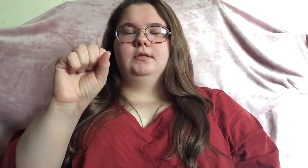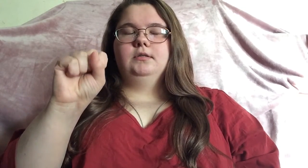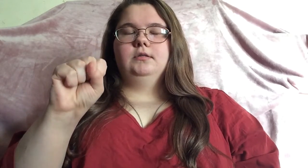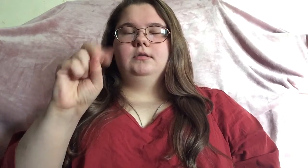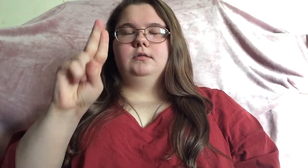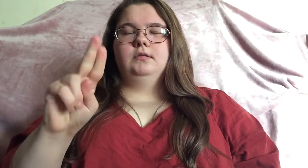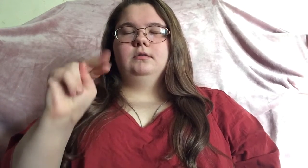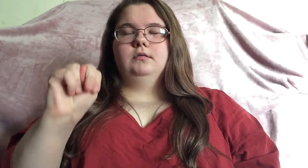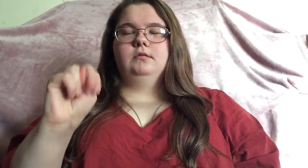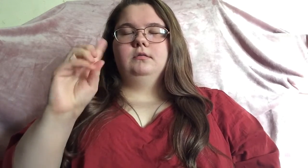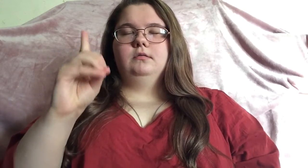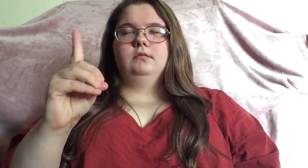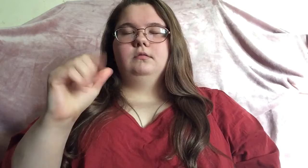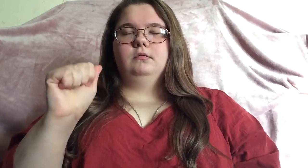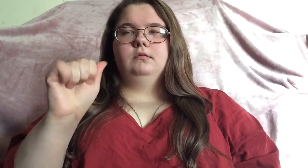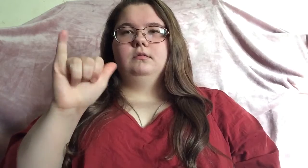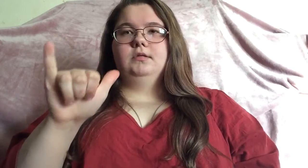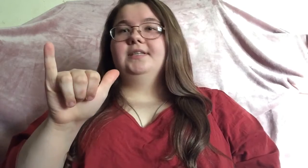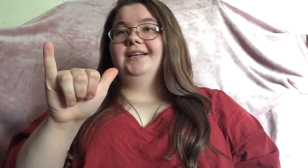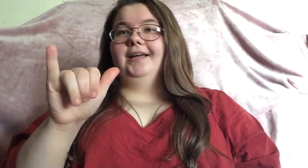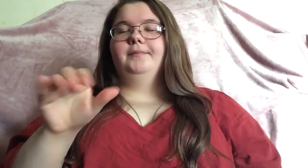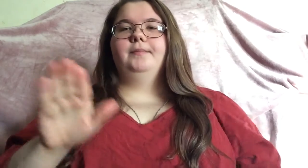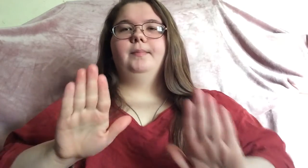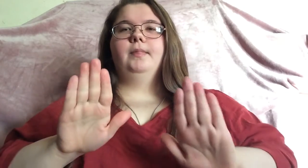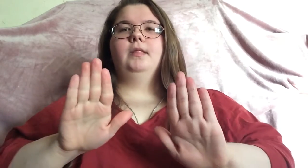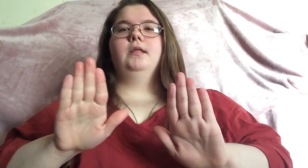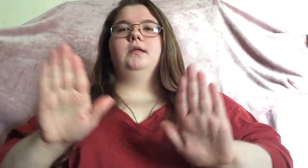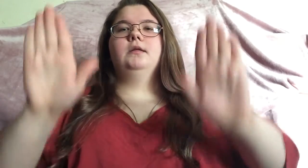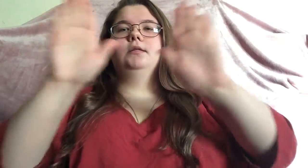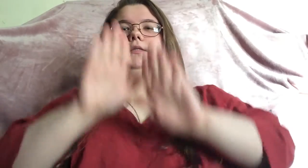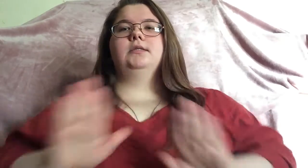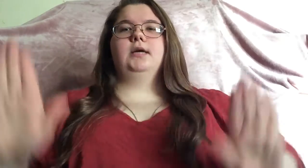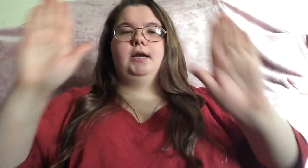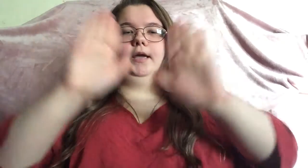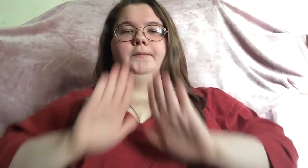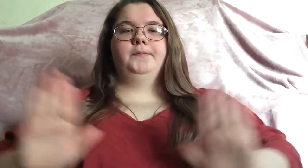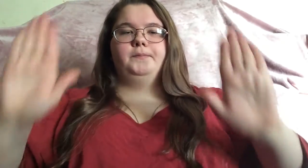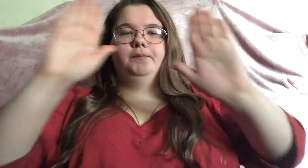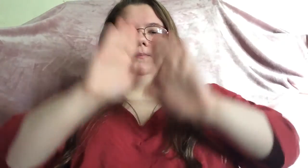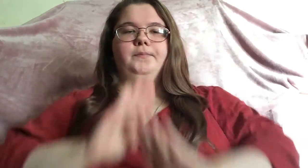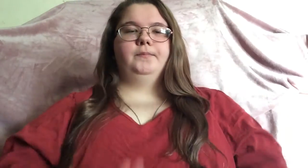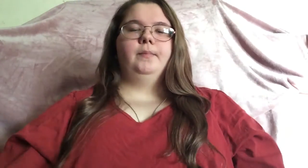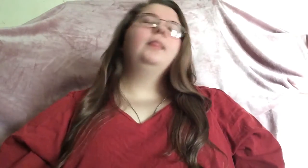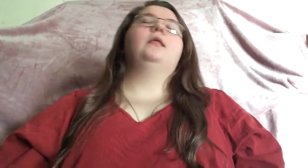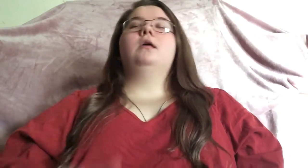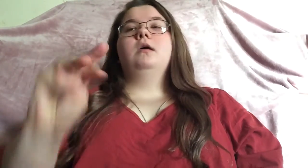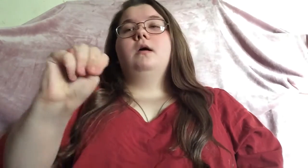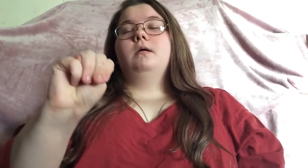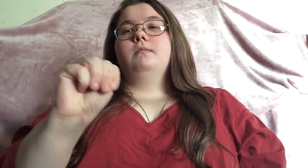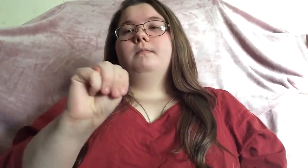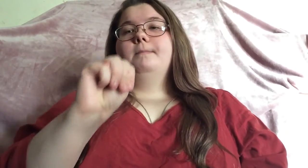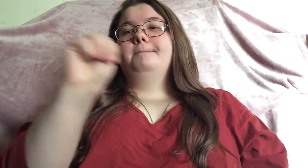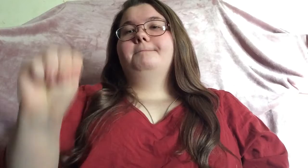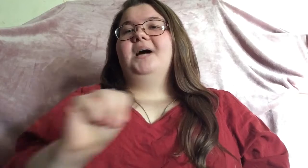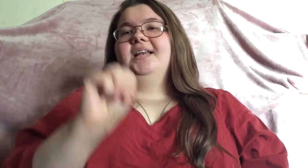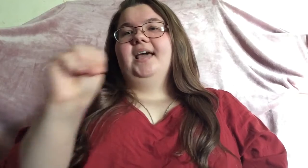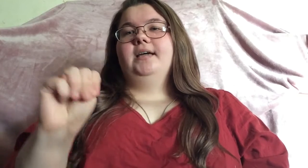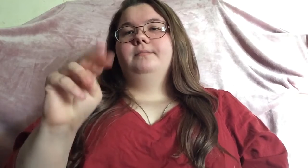ah sunday sunday monday